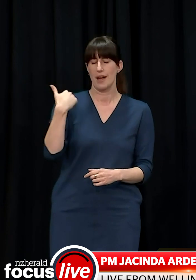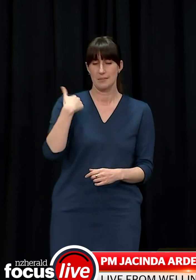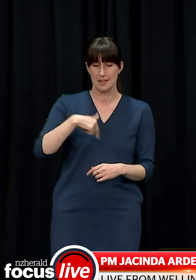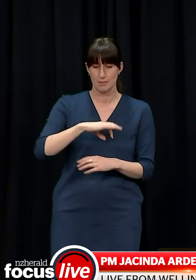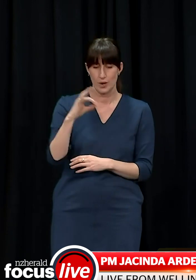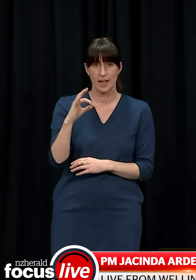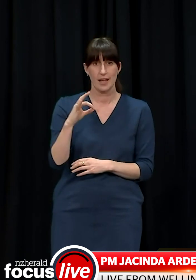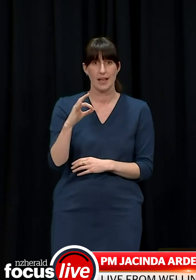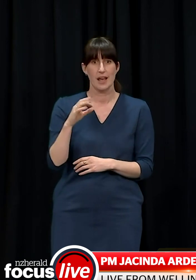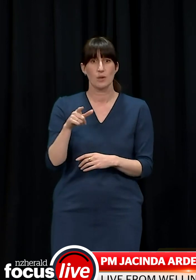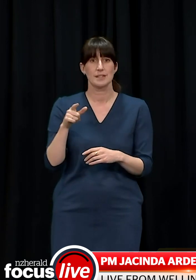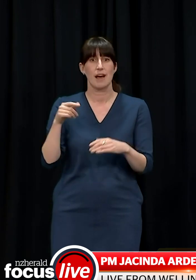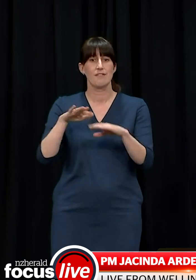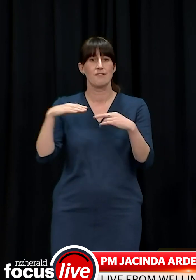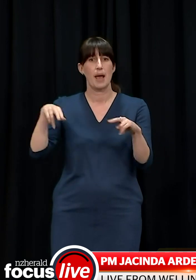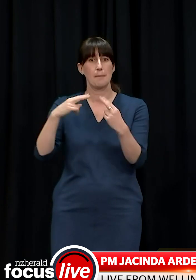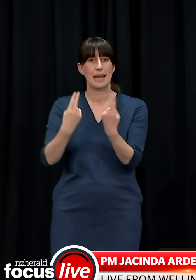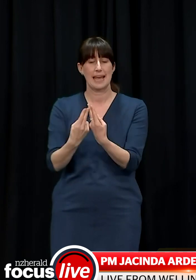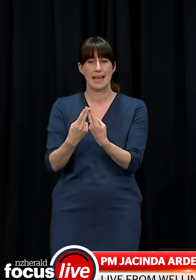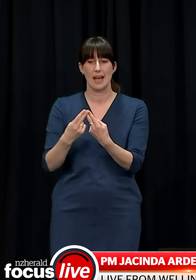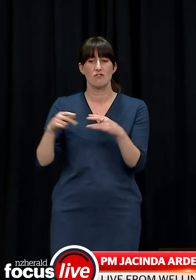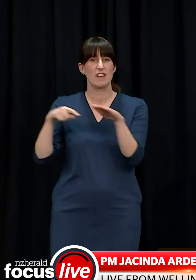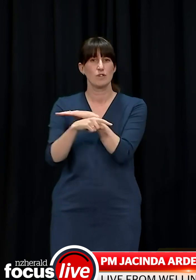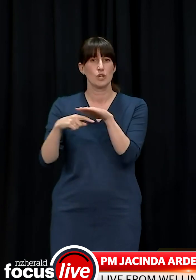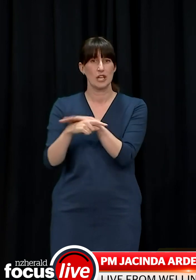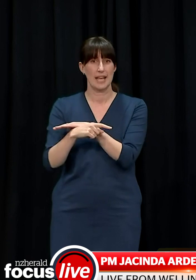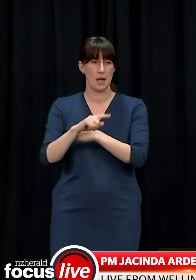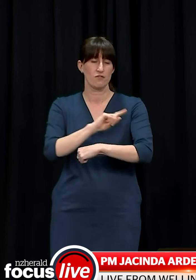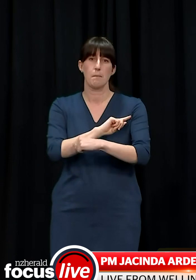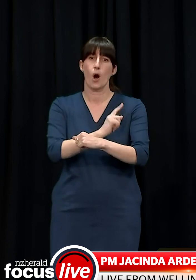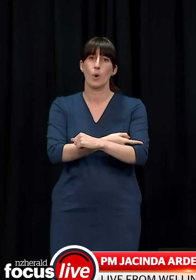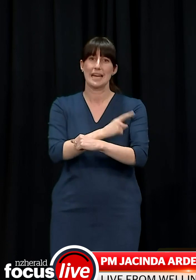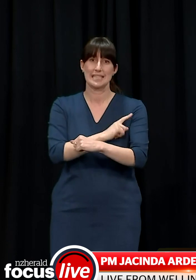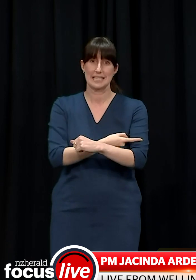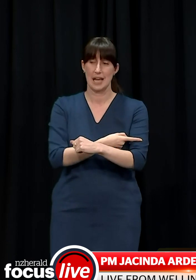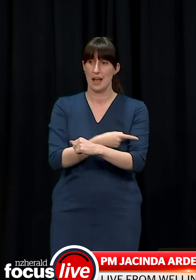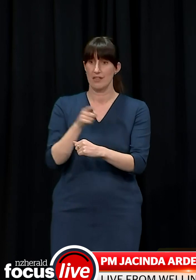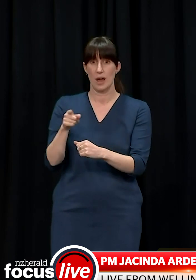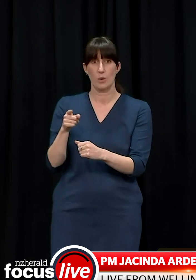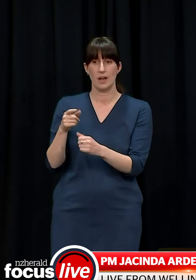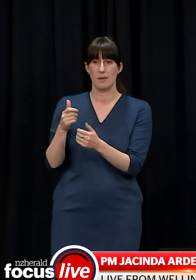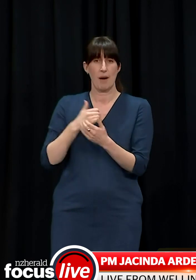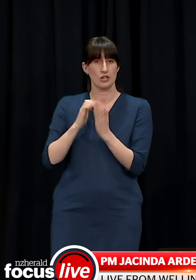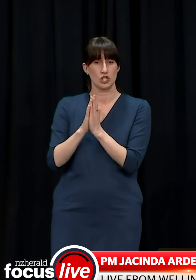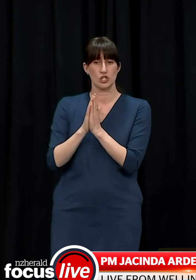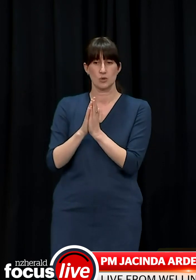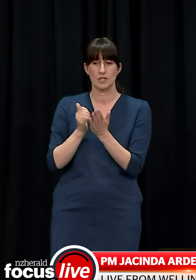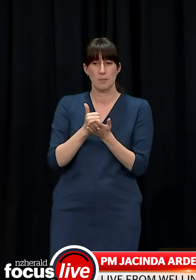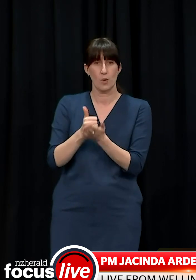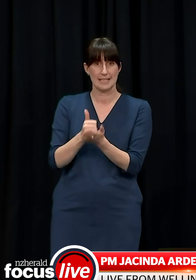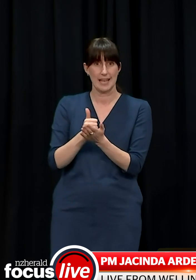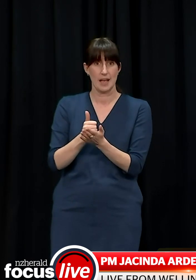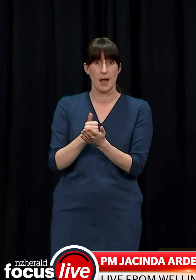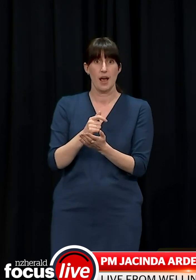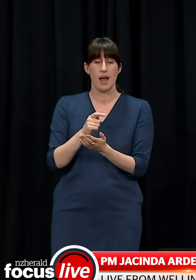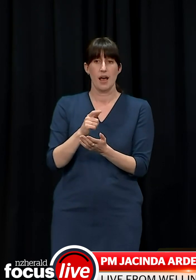my family and our church supported to come into New Zealand in the early 1980s, it was Michael who made that happen as a local